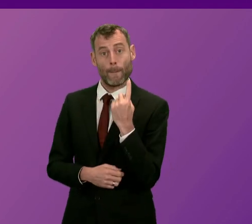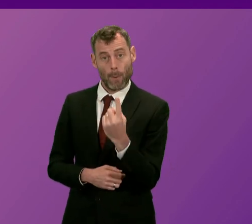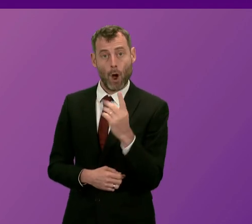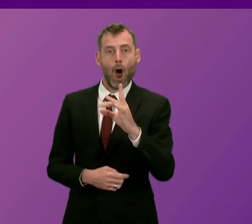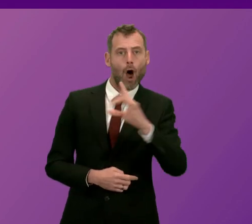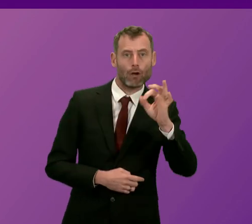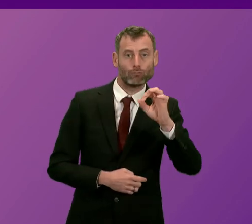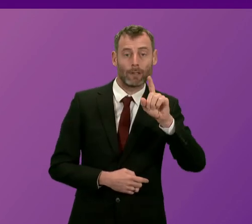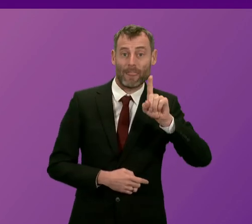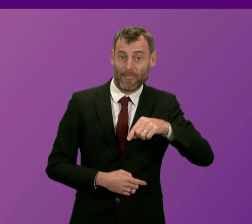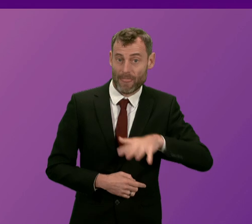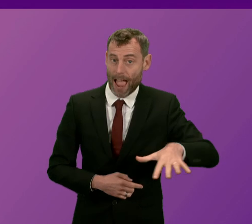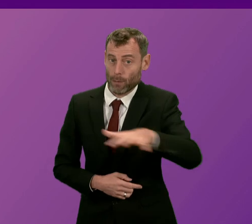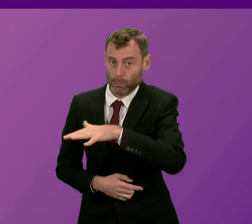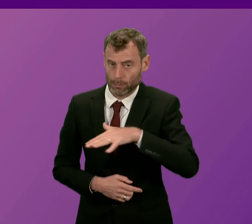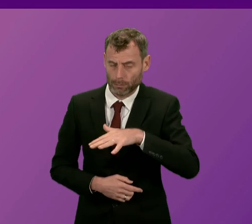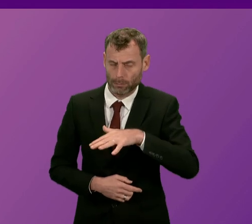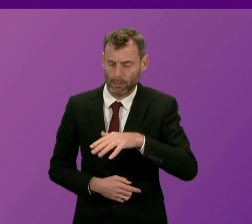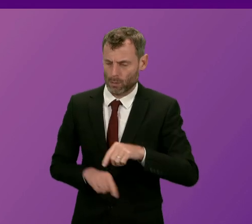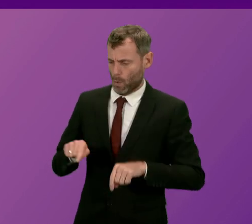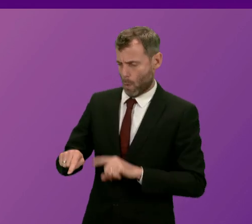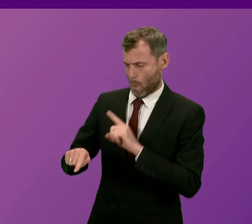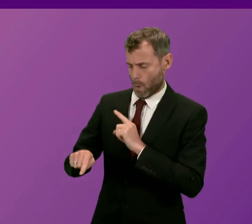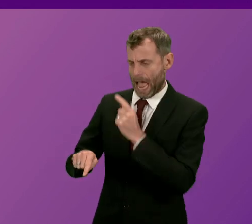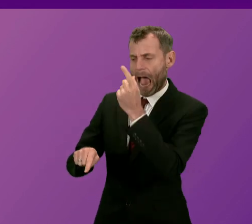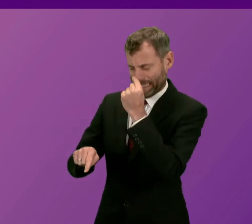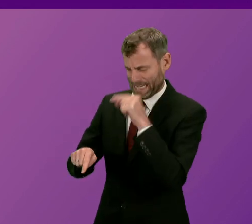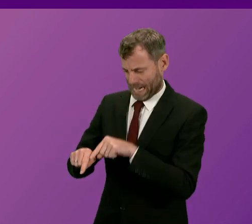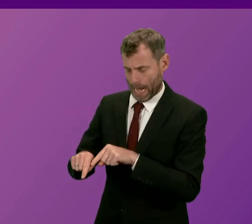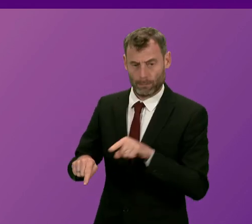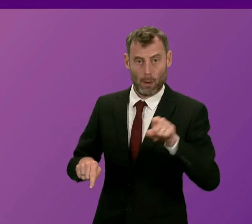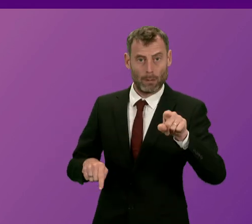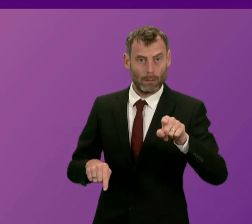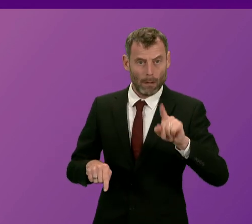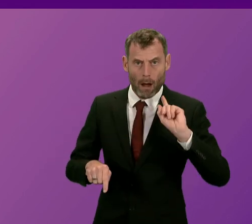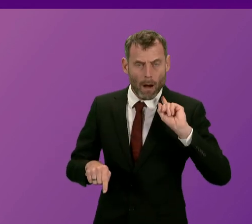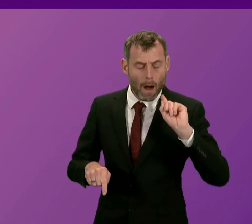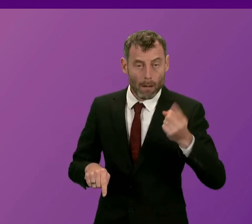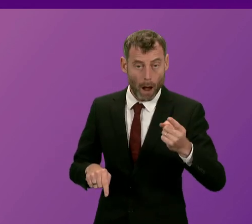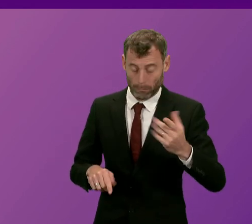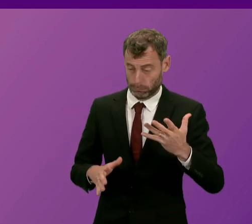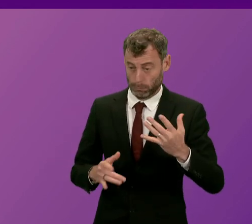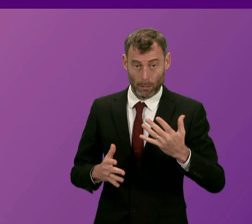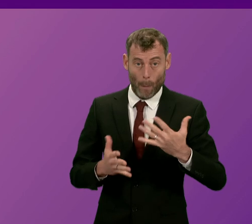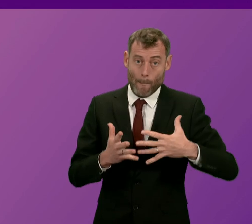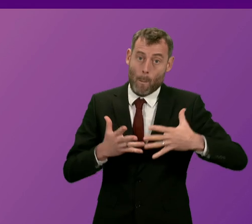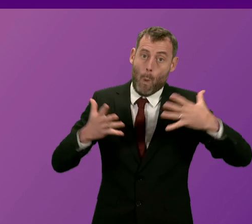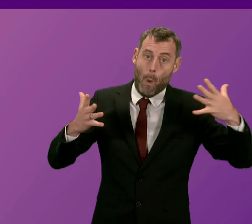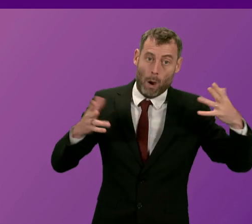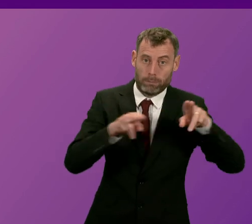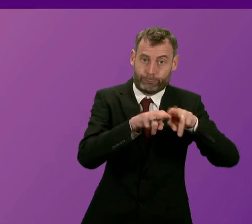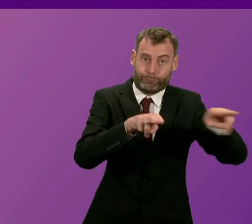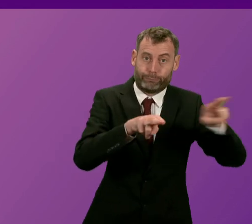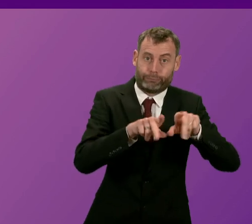I ask myself why is there a position which is ten times worse at the other end of the spectrum? That